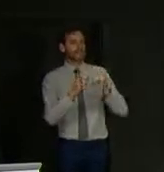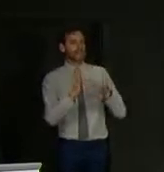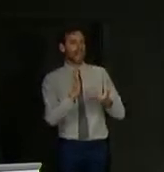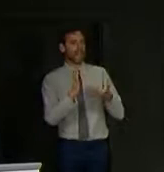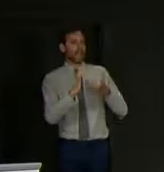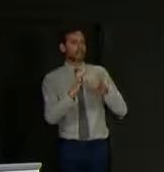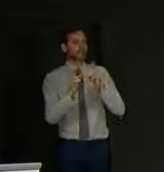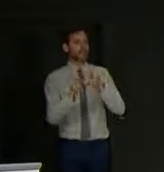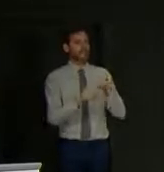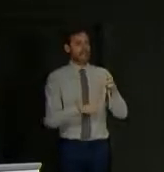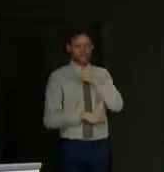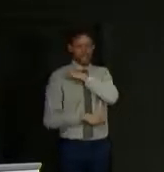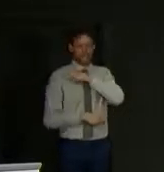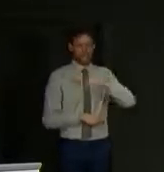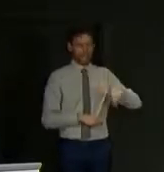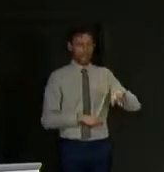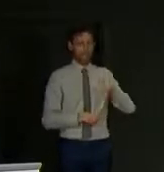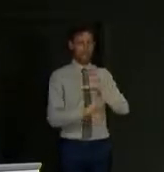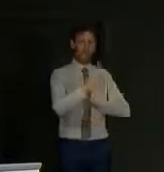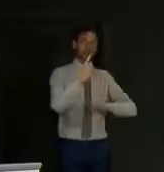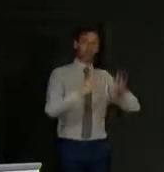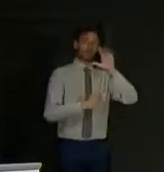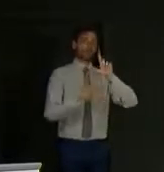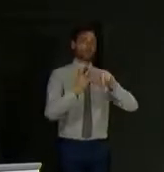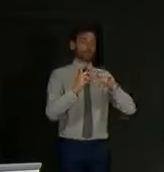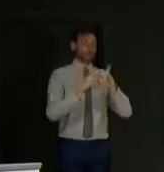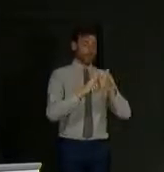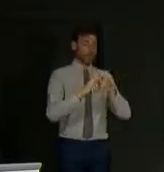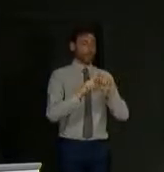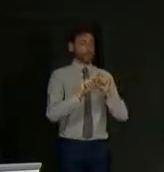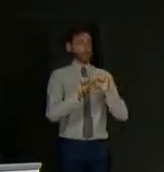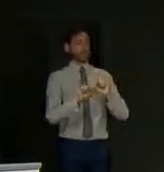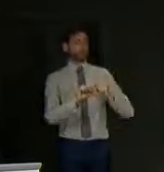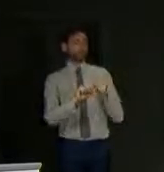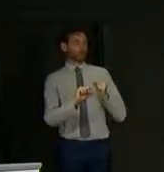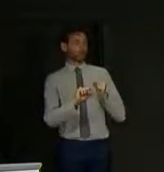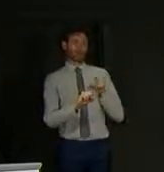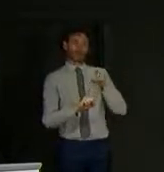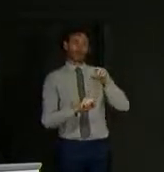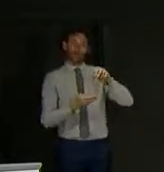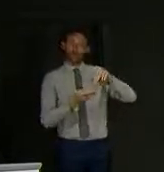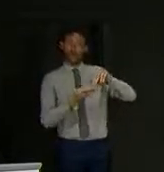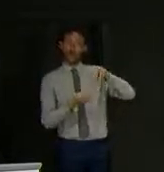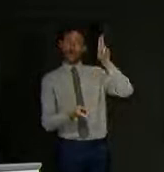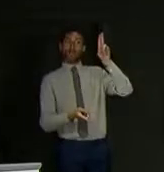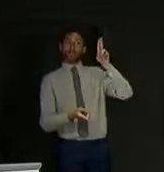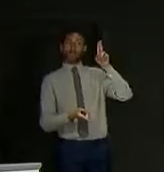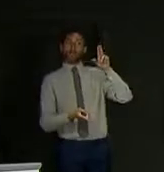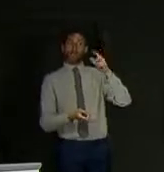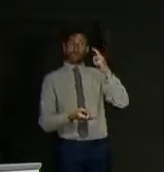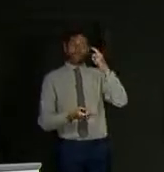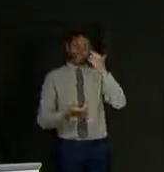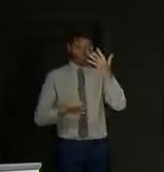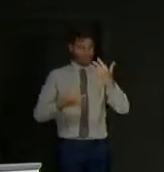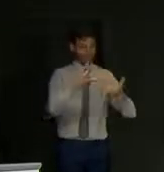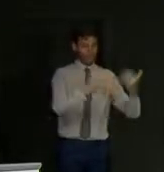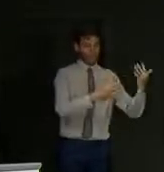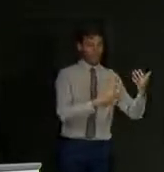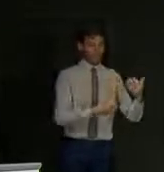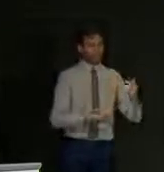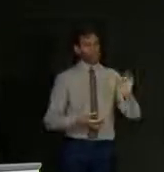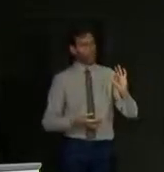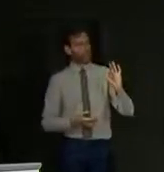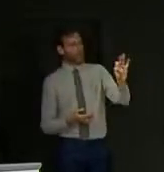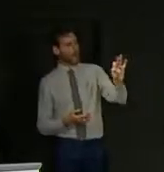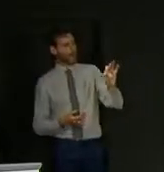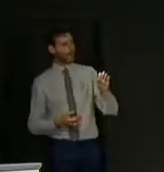pandemic in the UK, including Scotland, the highest among countries with comparable statistics. What do you think